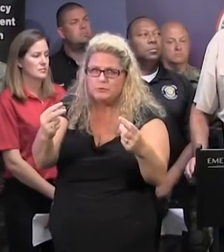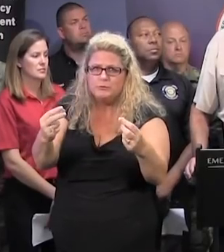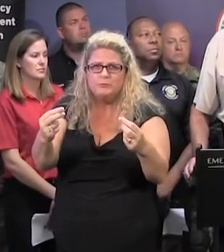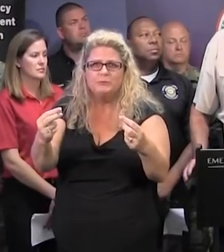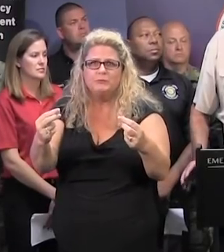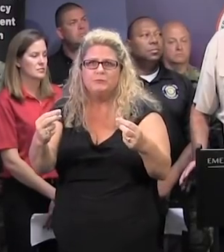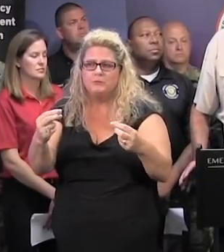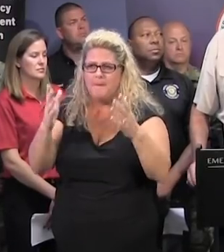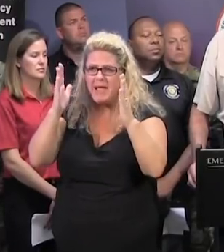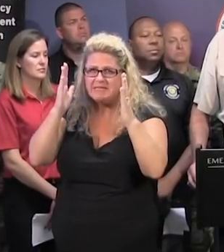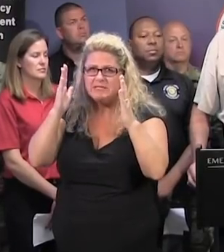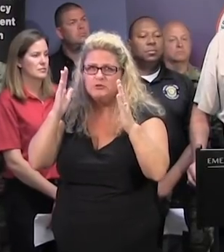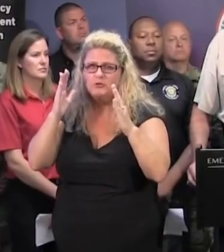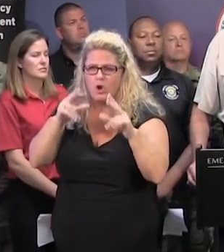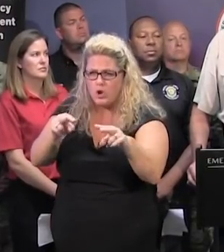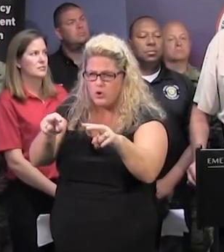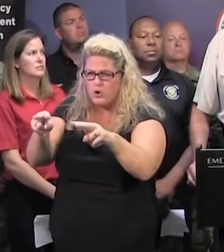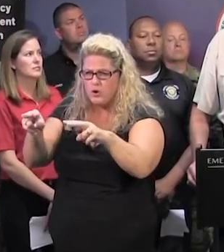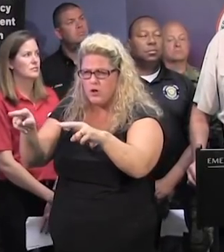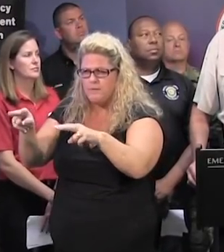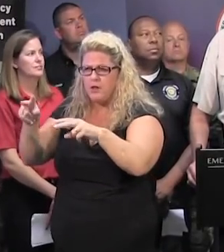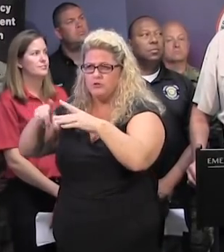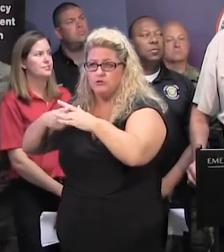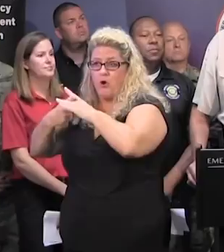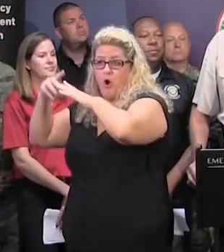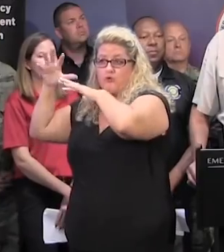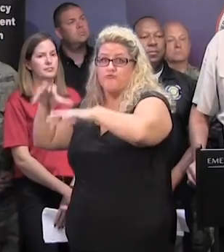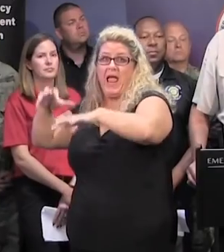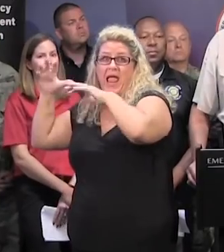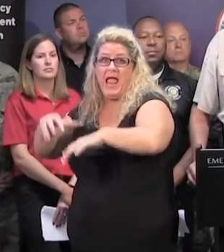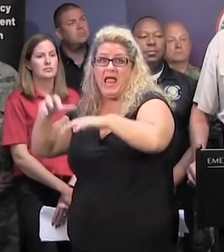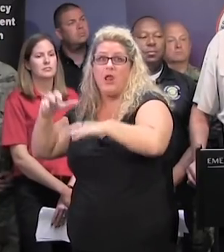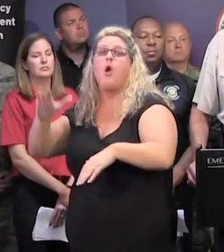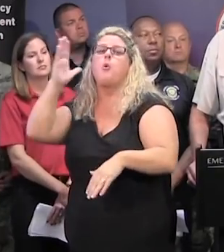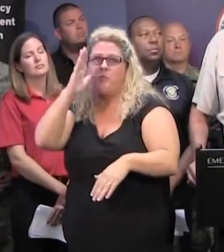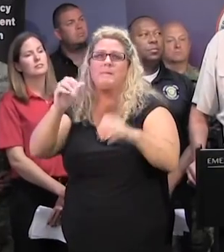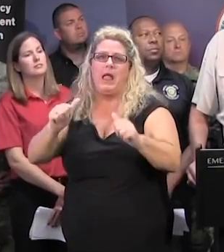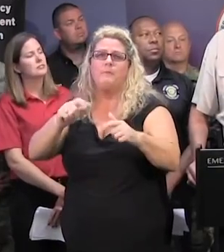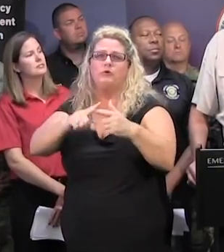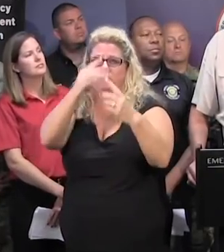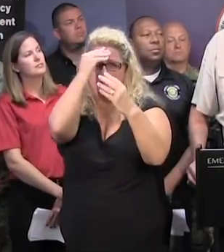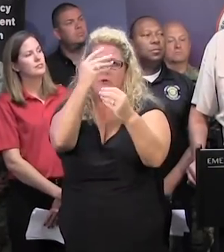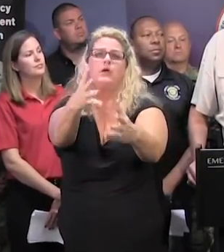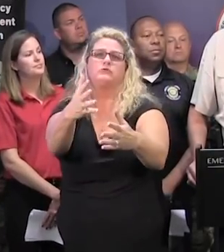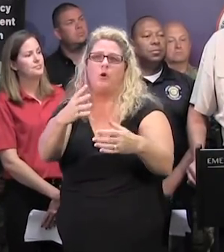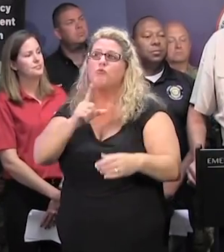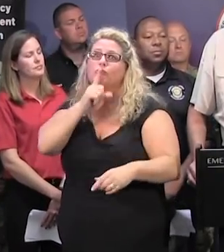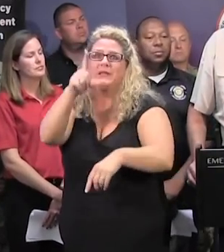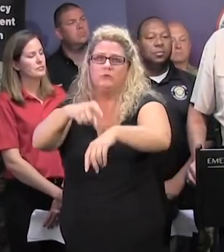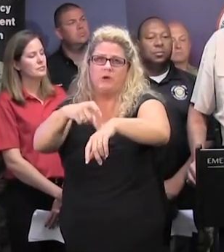paying attention to, but once it starts raining, we'll have real-time modeling. We'll be able to be ahead of the